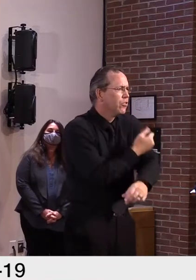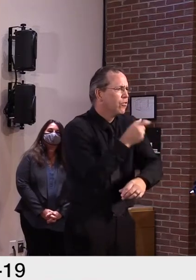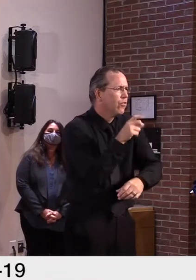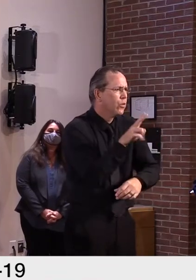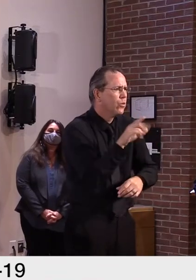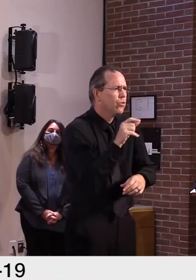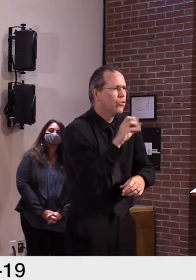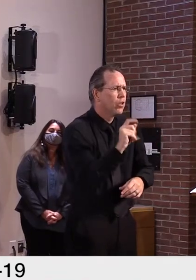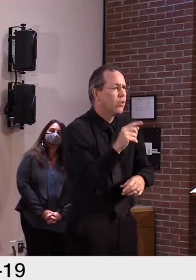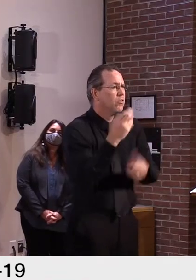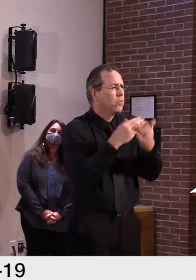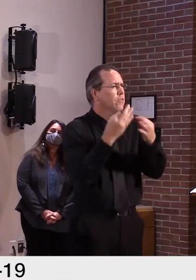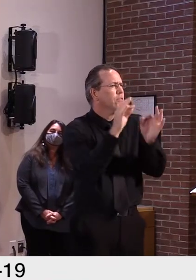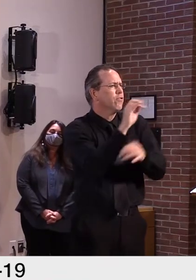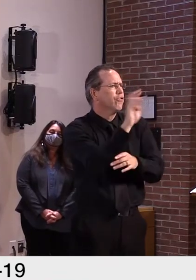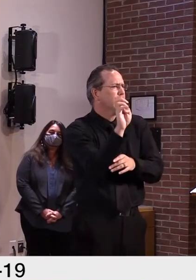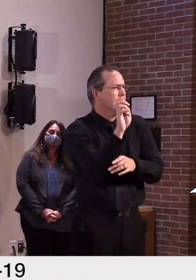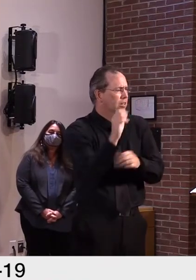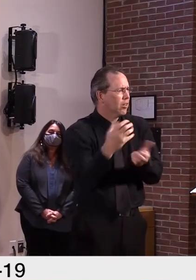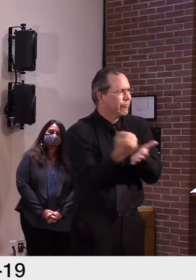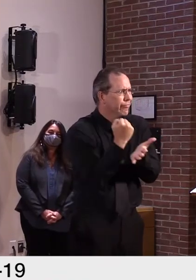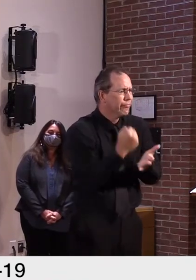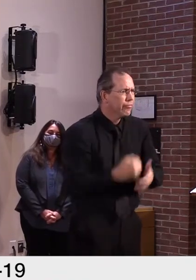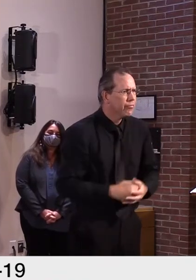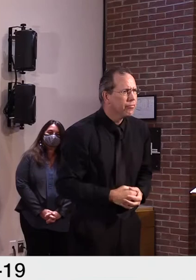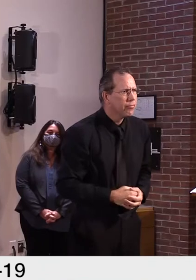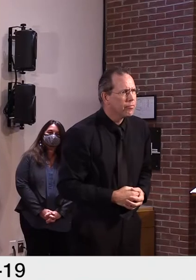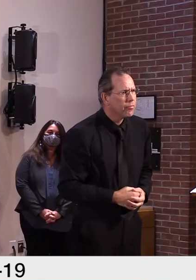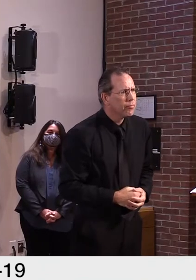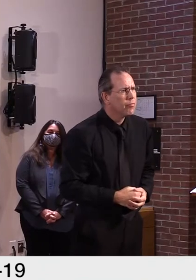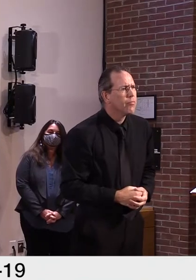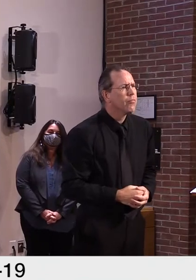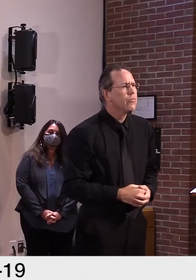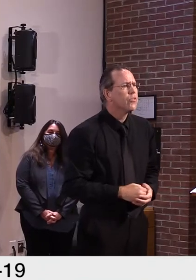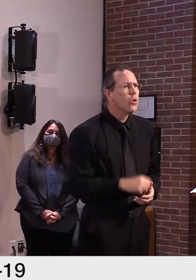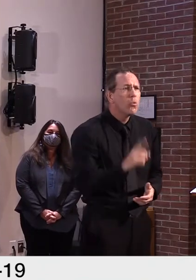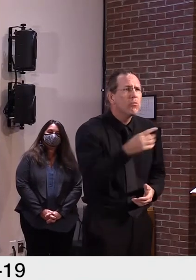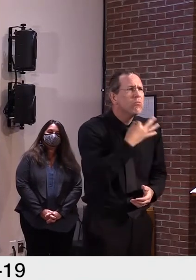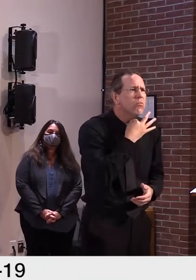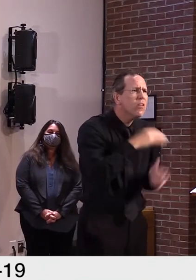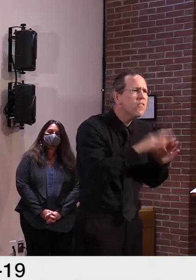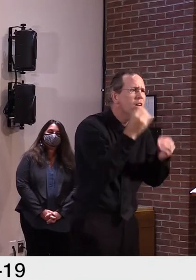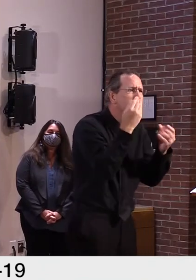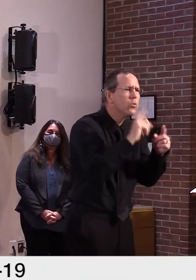If you want to learn more about this, healthvermont.gov slash flu.